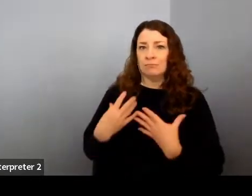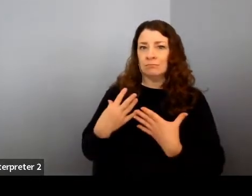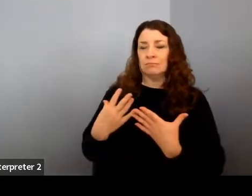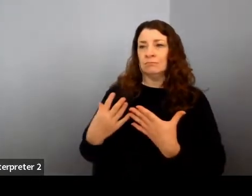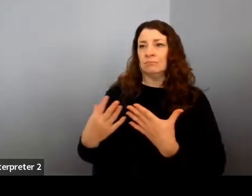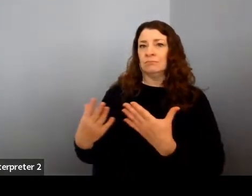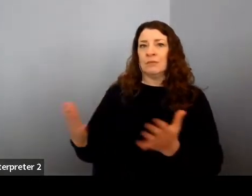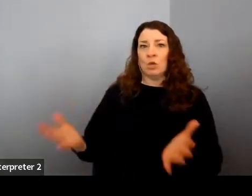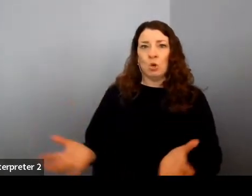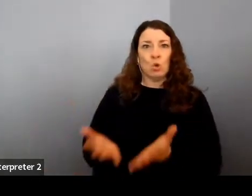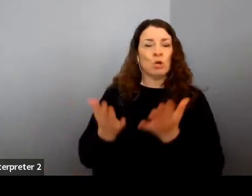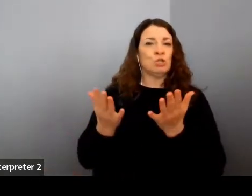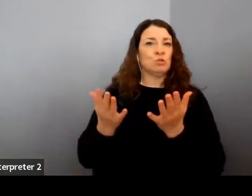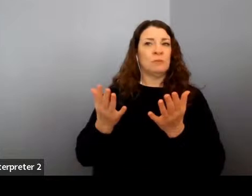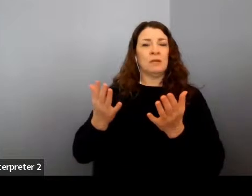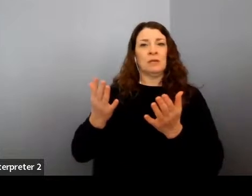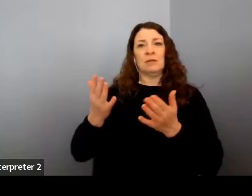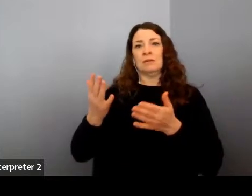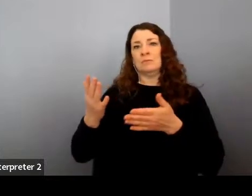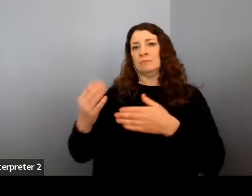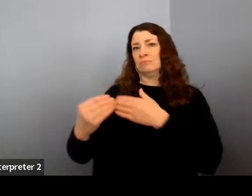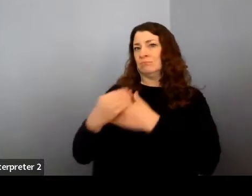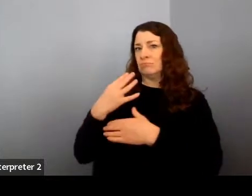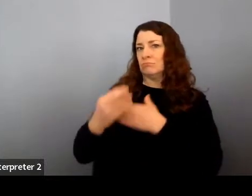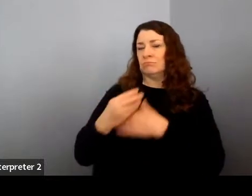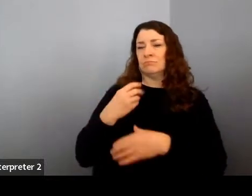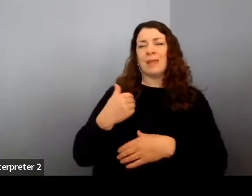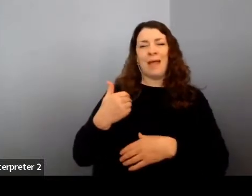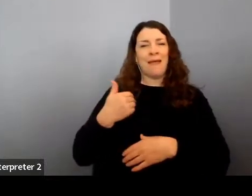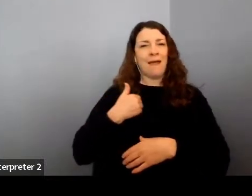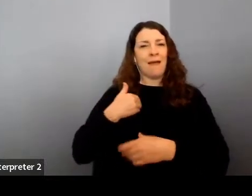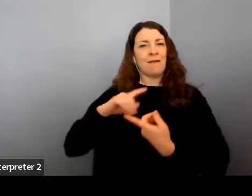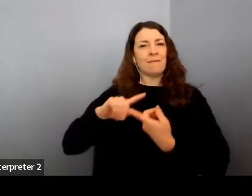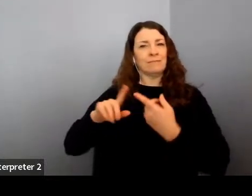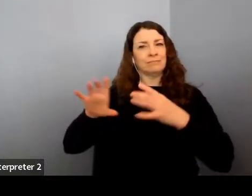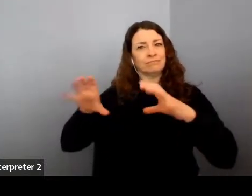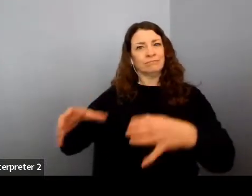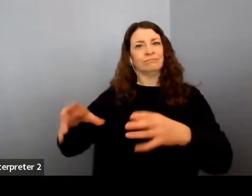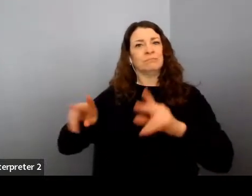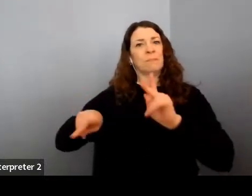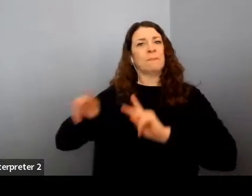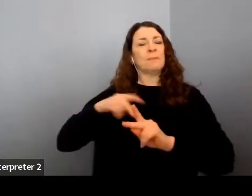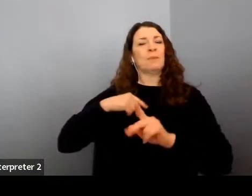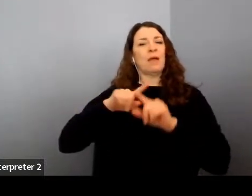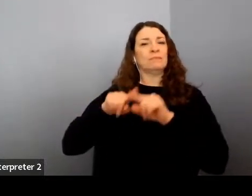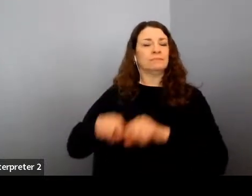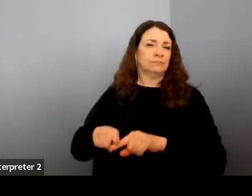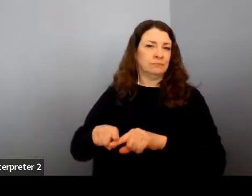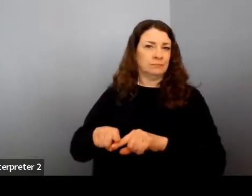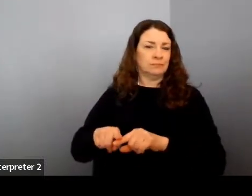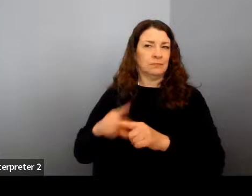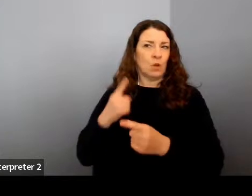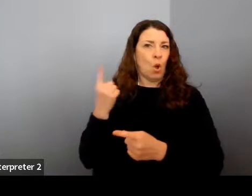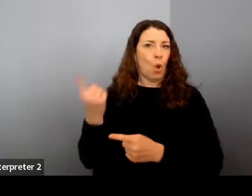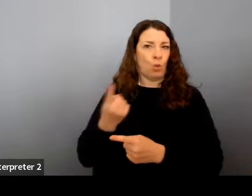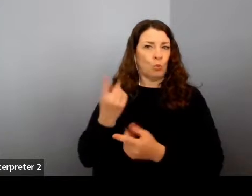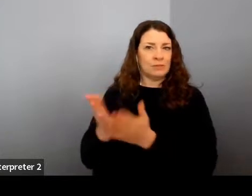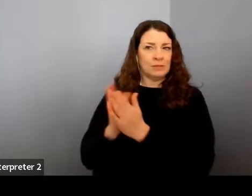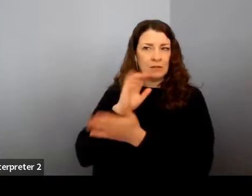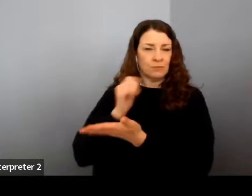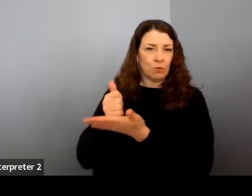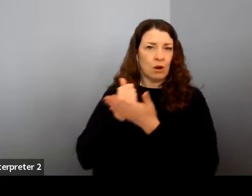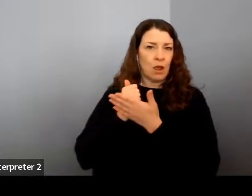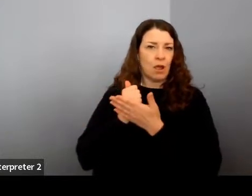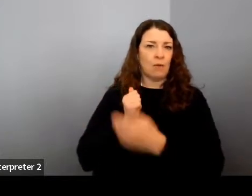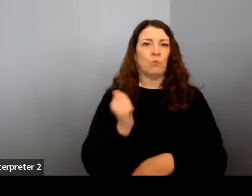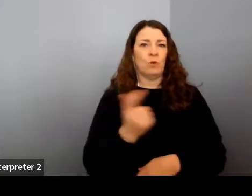or perspective, I have a group of people that I go to. And I think it's really something that all of us can create within our own lives and careers.